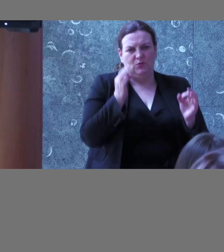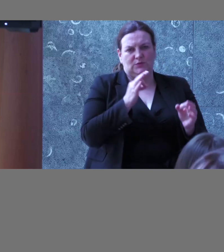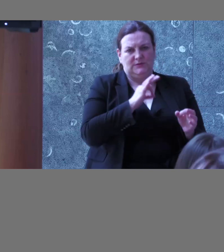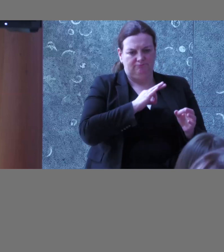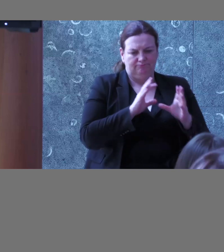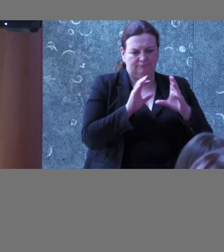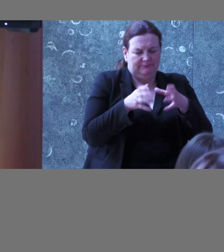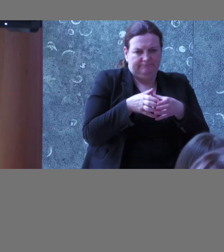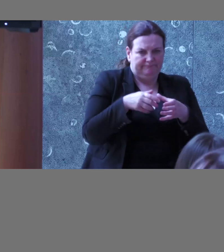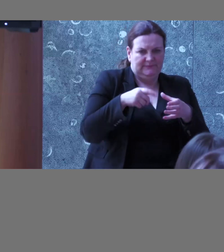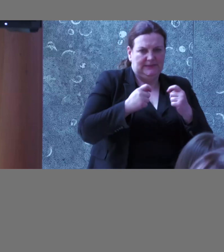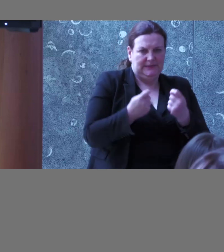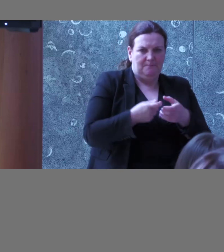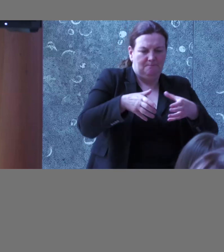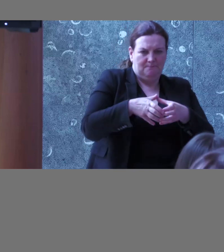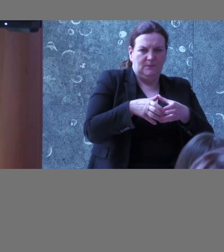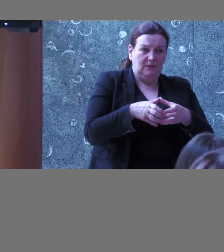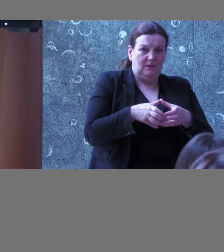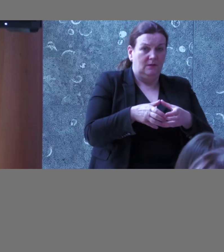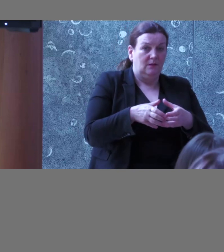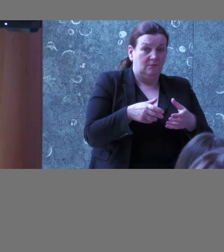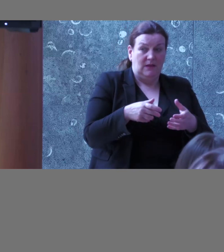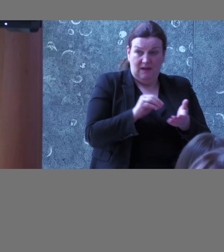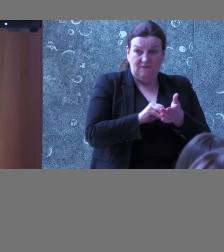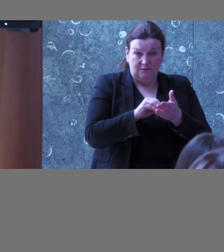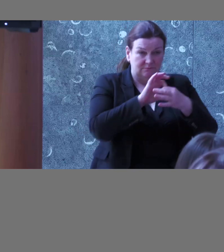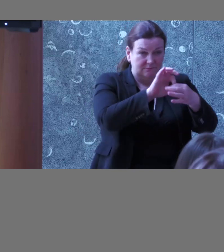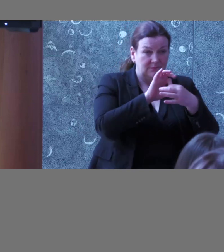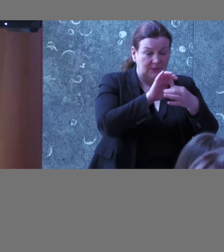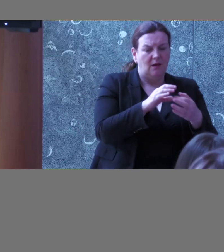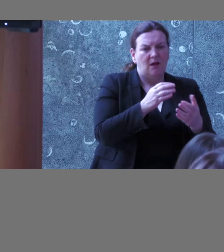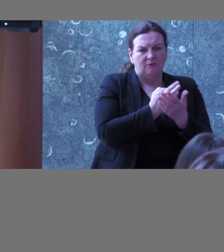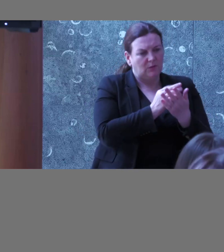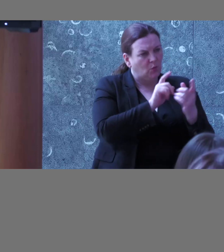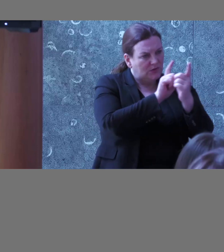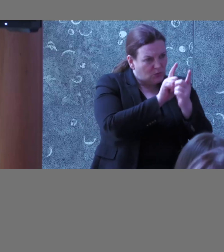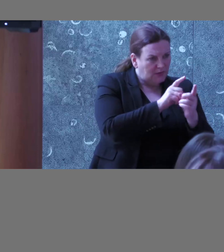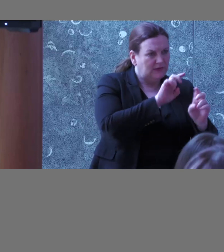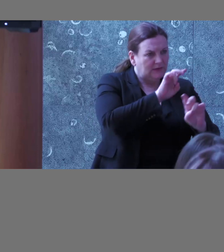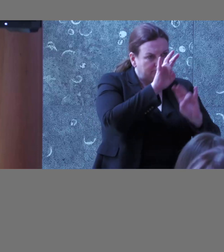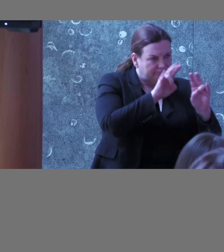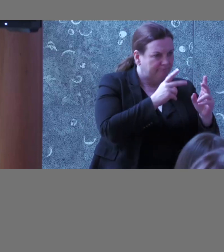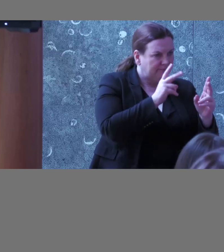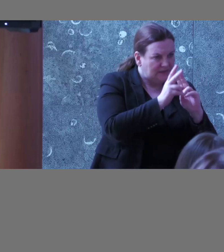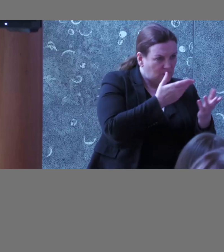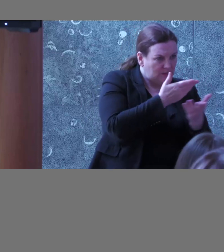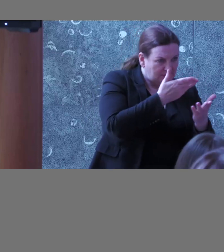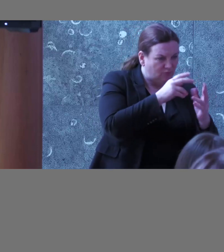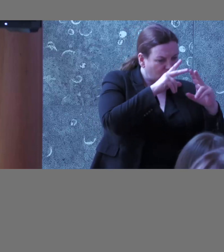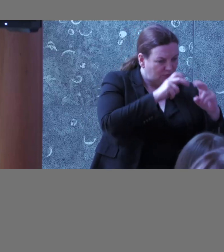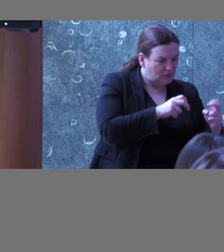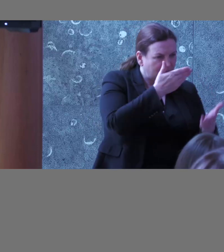digital team, and we're regularly either carrying out maybe, you know, one-to-one interviews or also looking into,